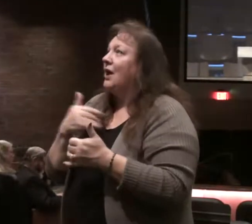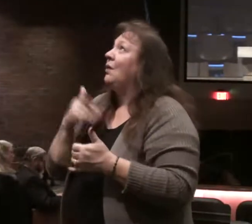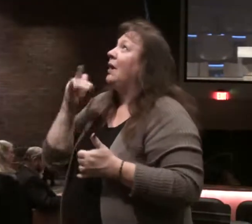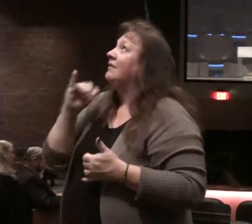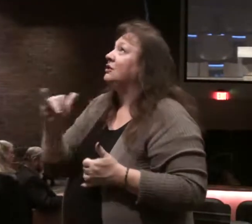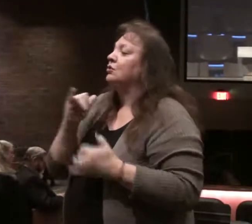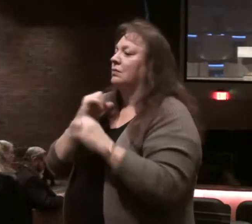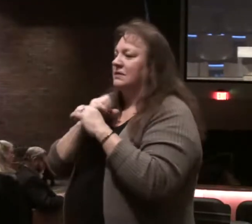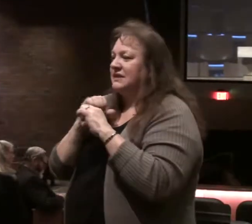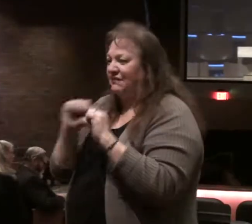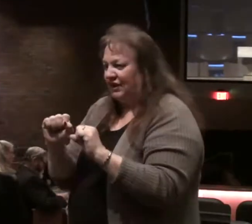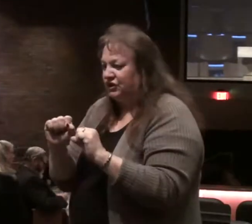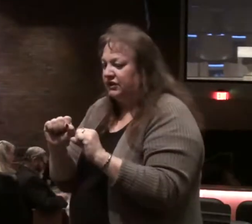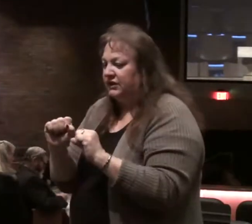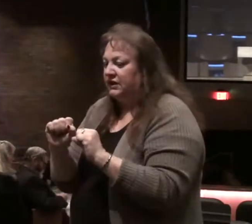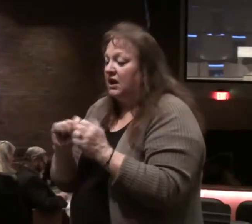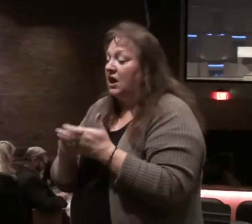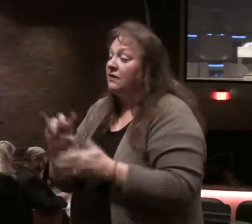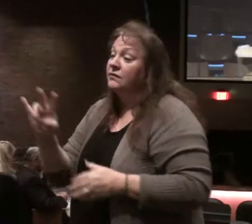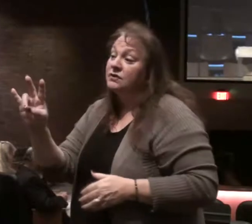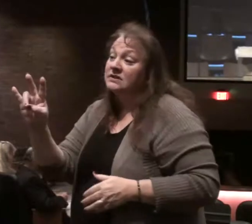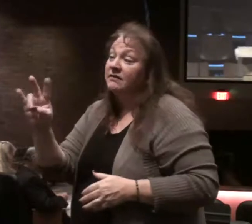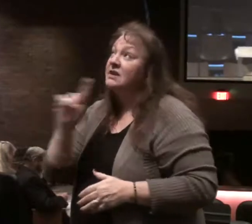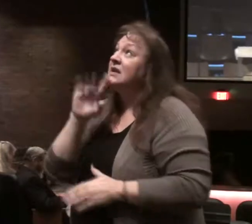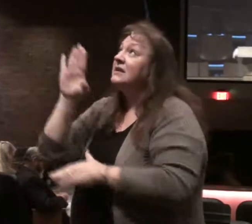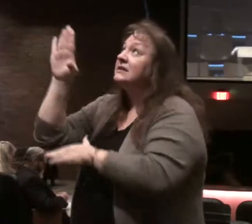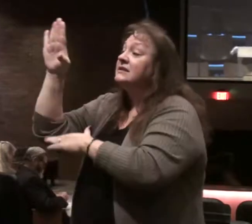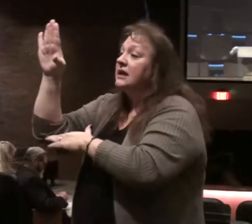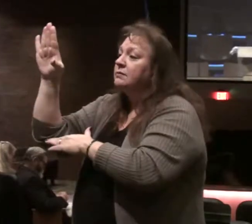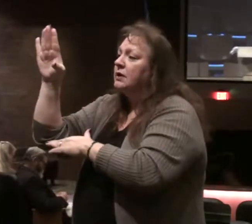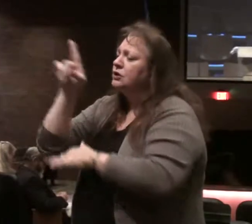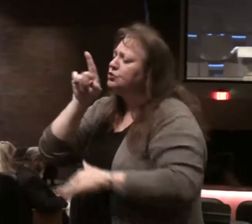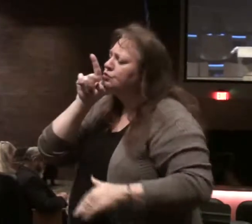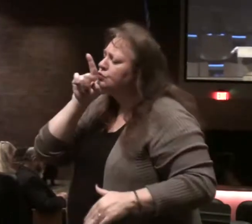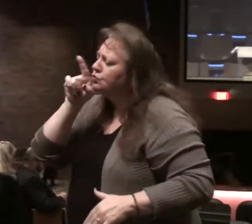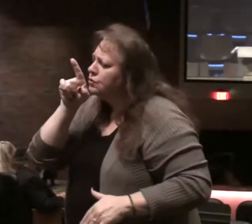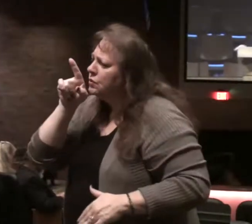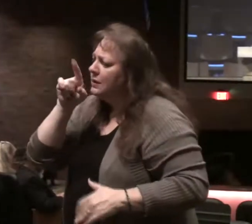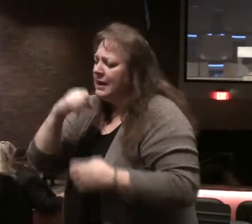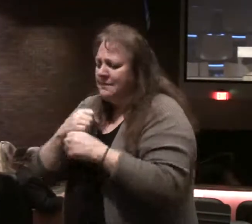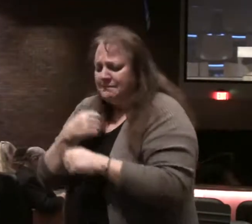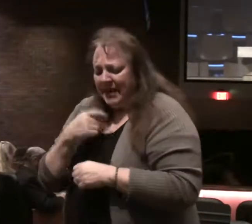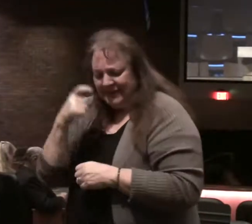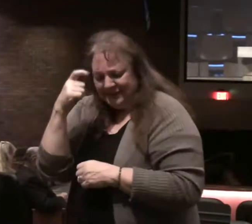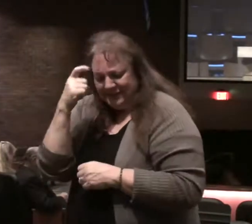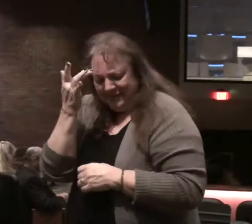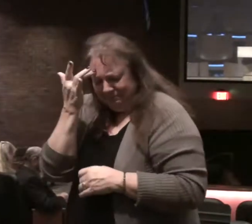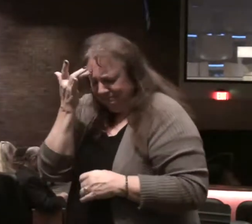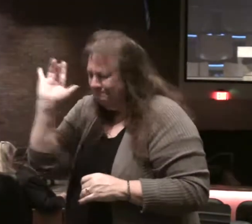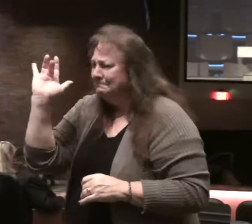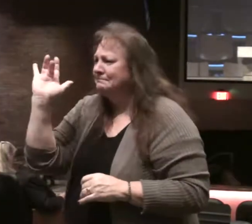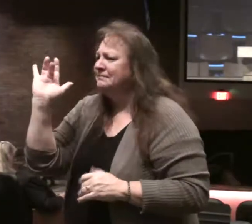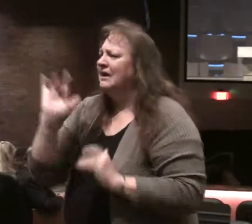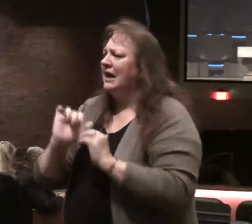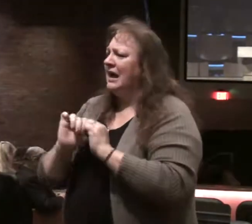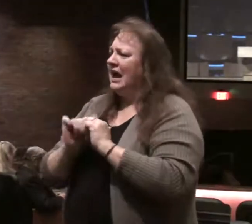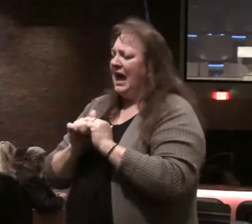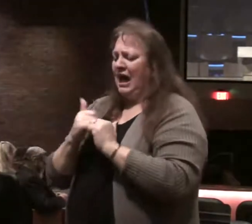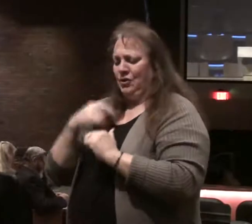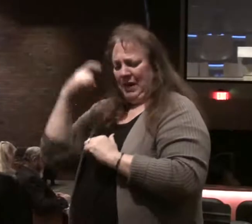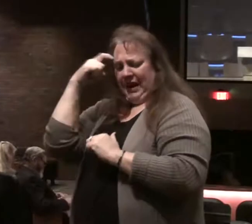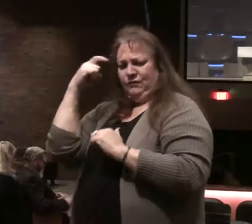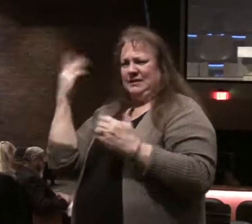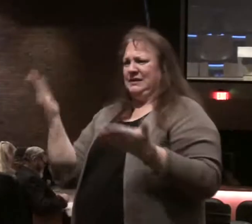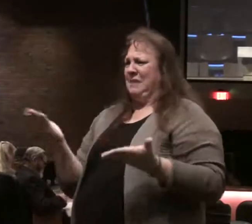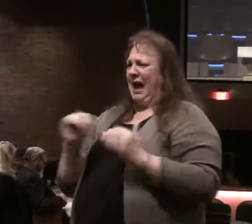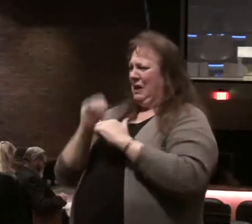salvation. Verse 7, the testimony of the Lord is sure, making wise the simple. How can we have wisdom in